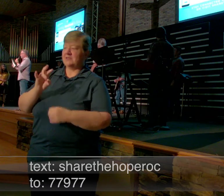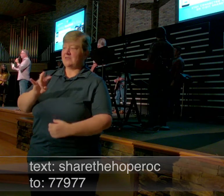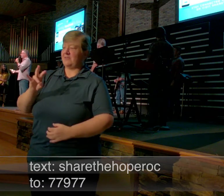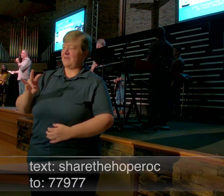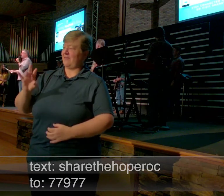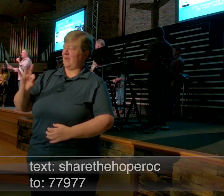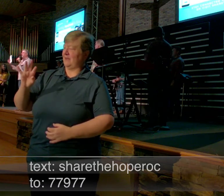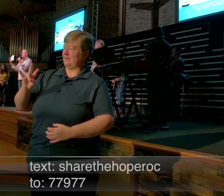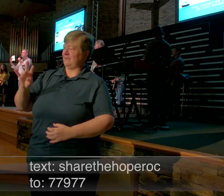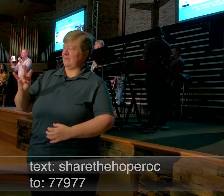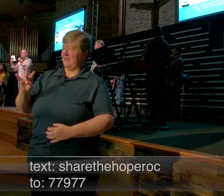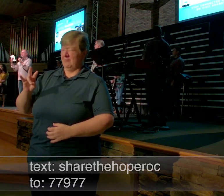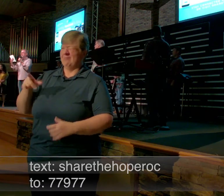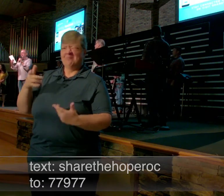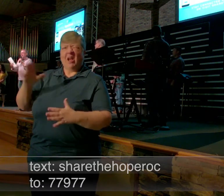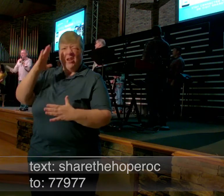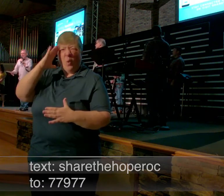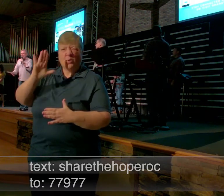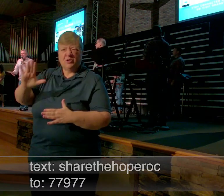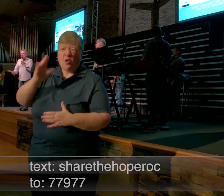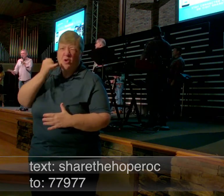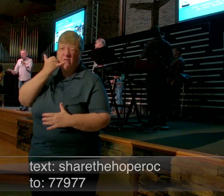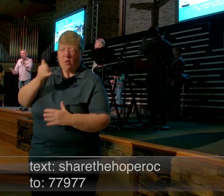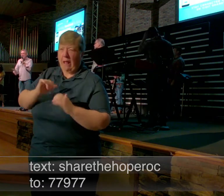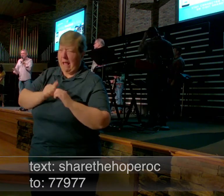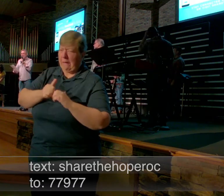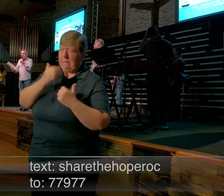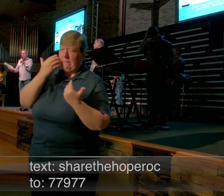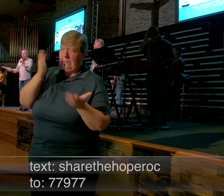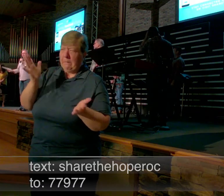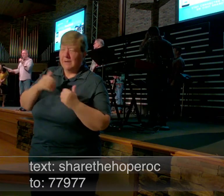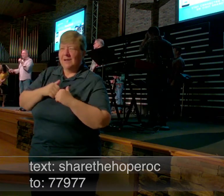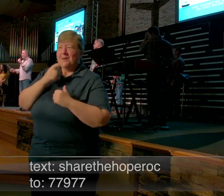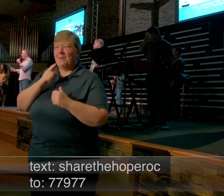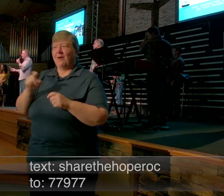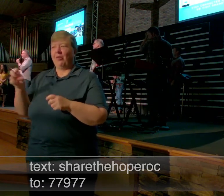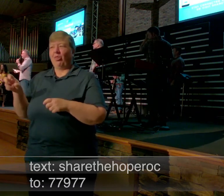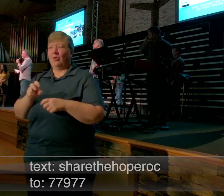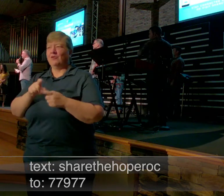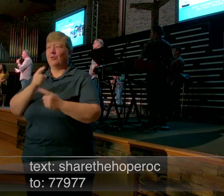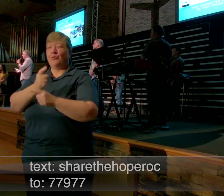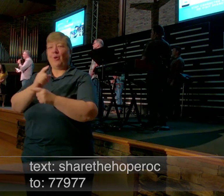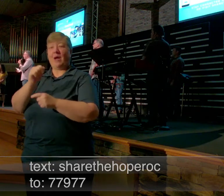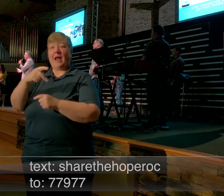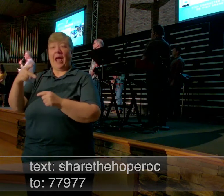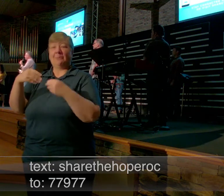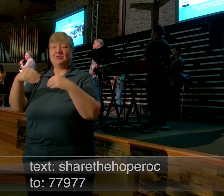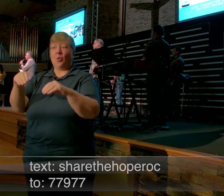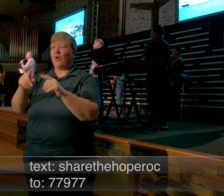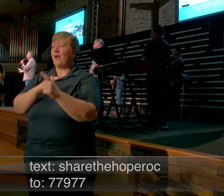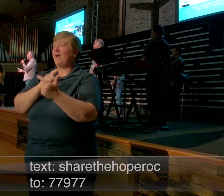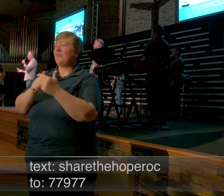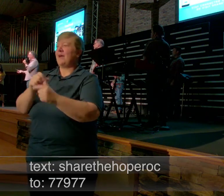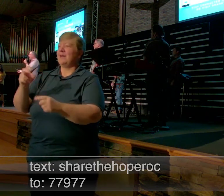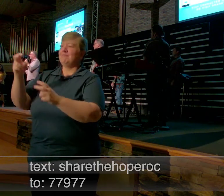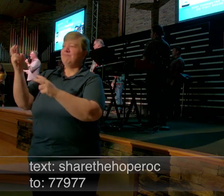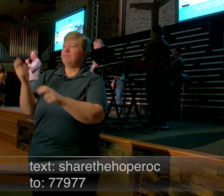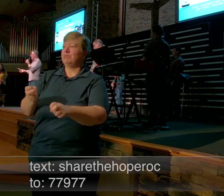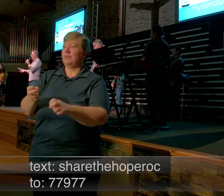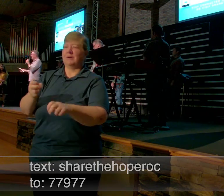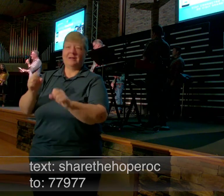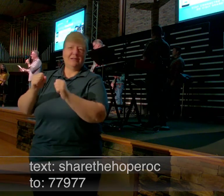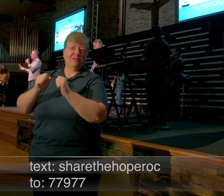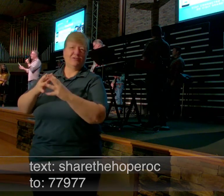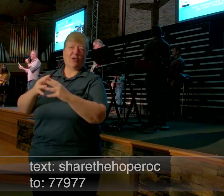that works. But it will take you to the correct app store for your phone. And then all you've to do is hit install. It is that easy.